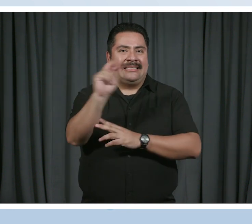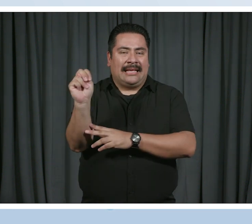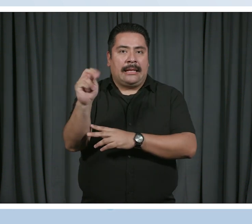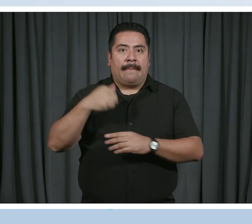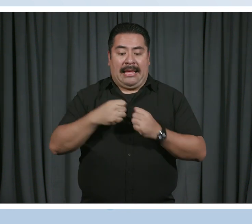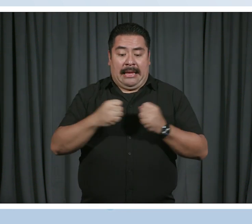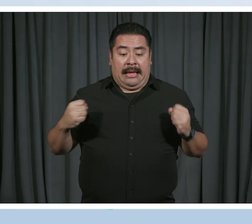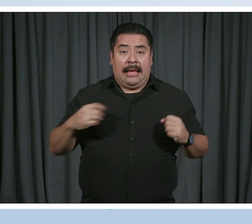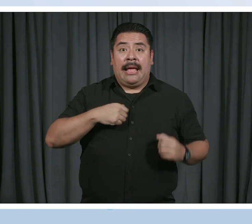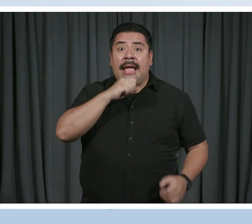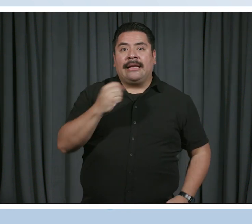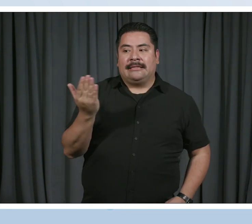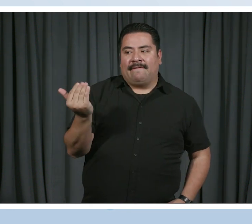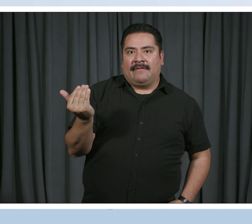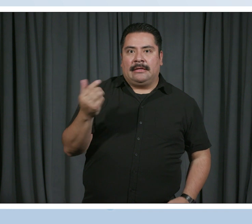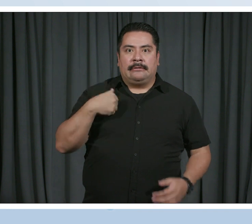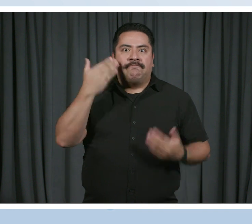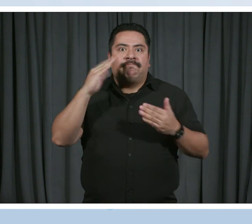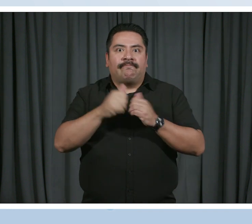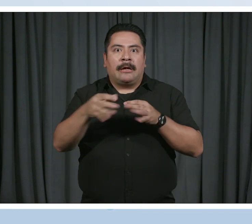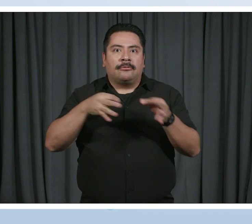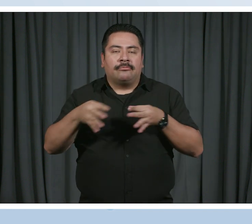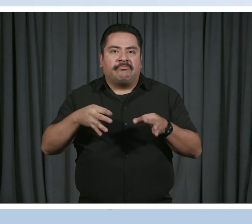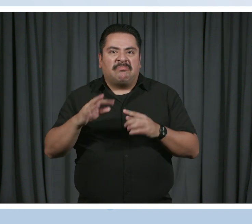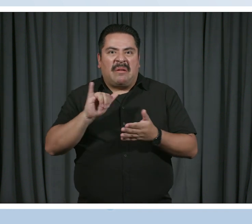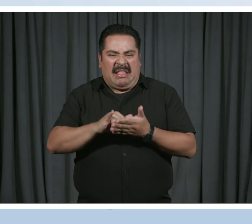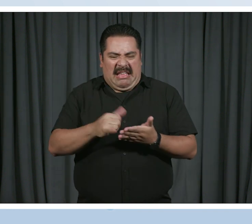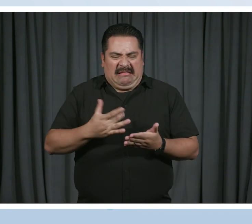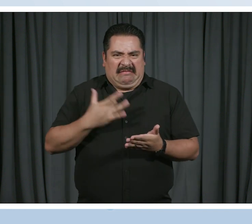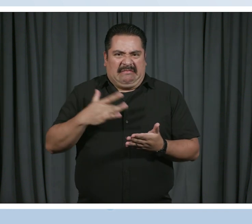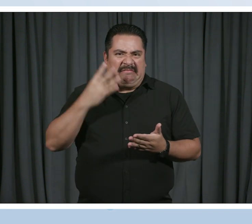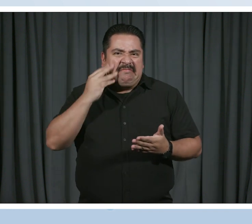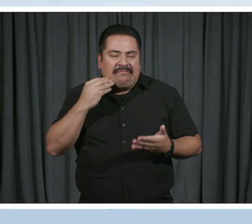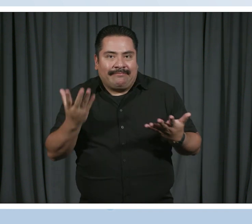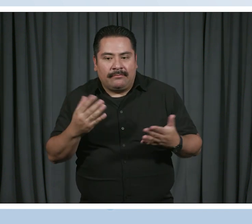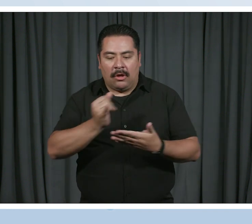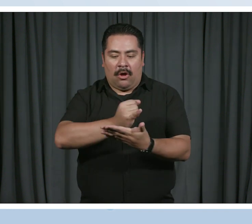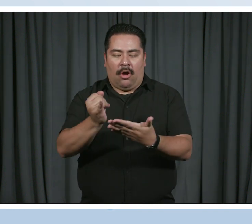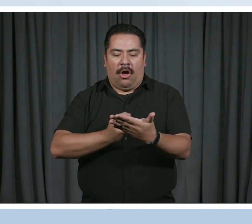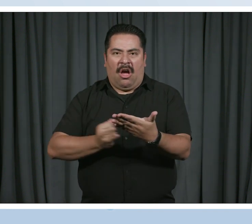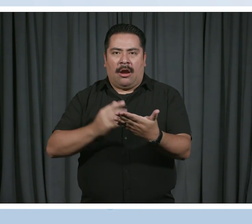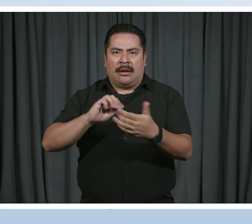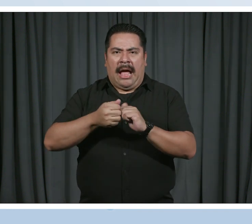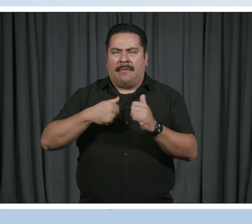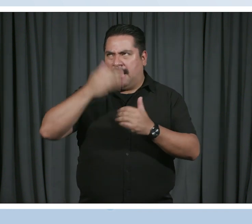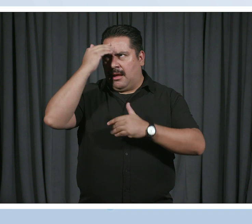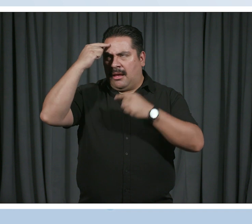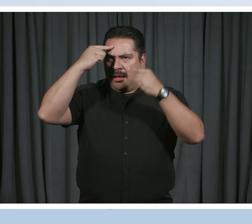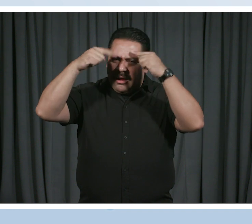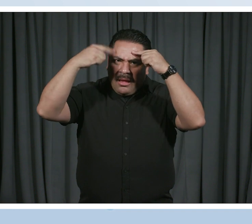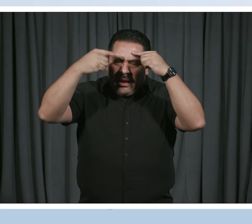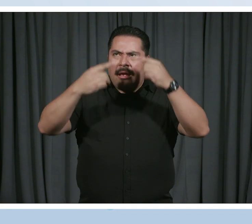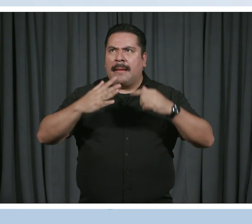and I didn't know how to talk about that. And so art was a way for me to process what I was thinking,